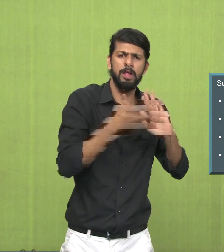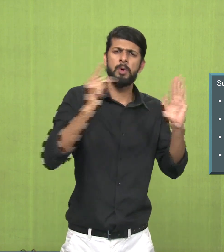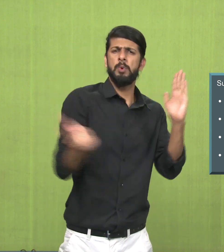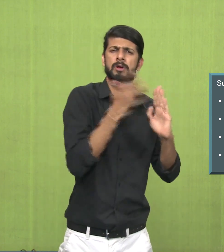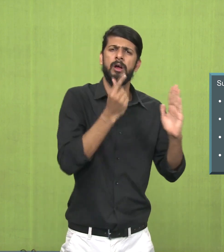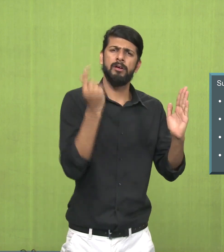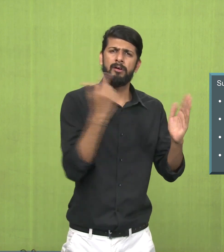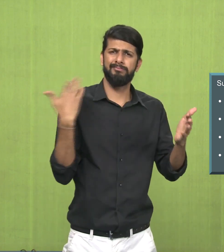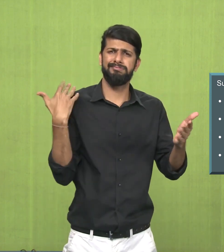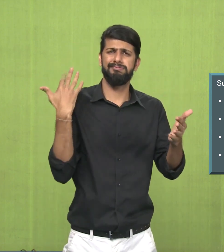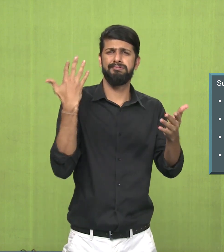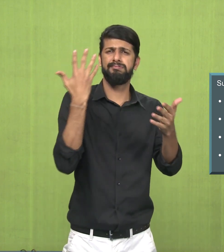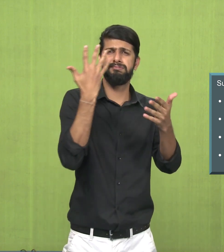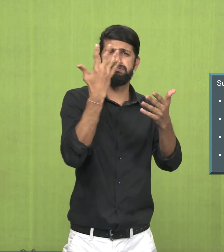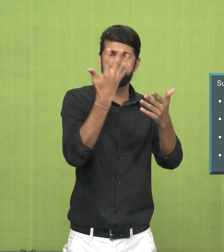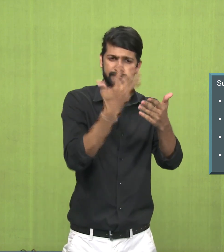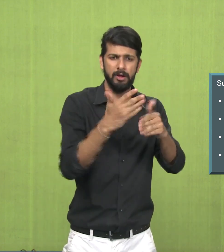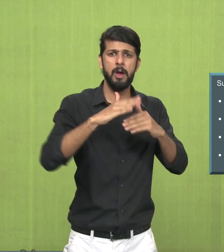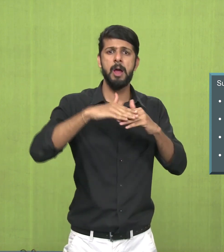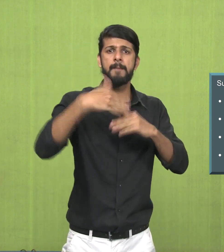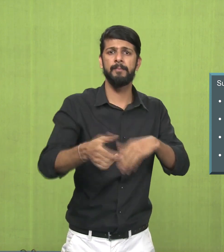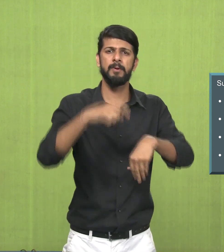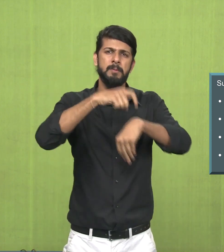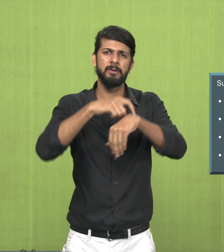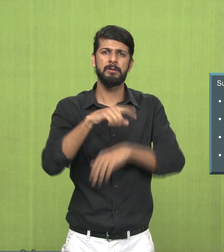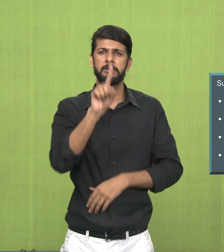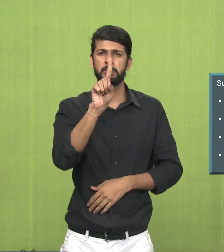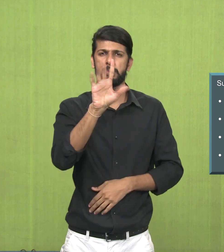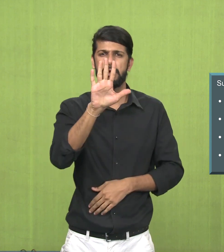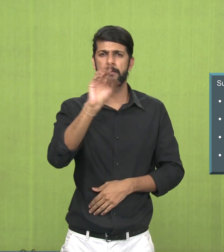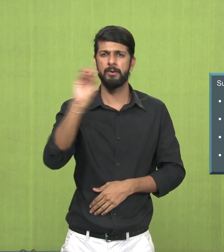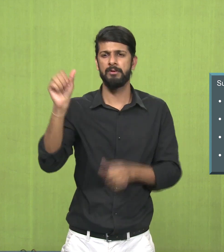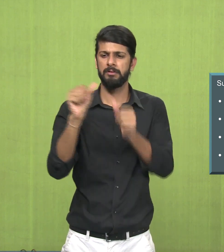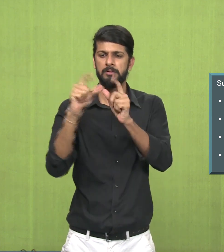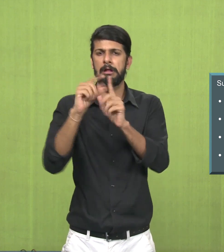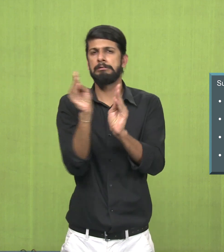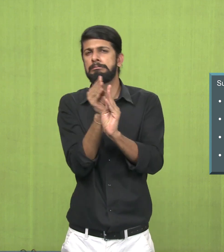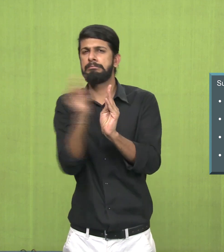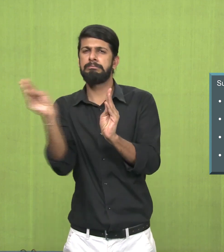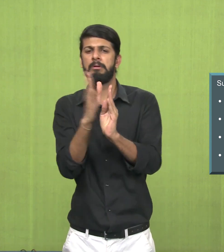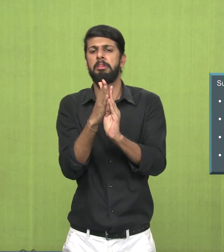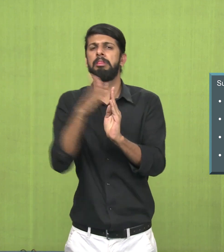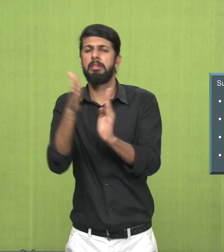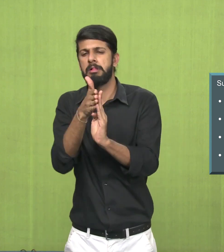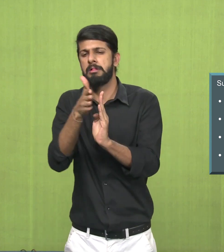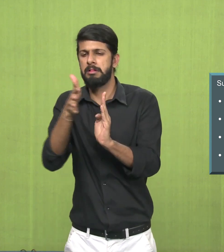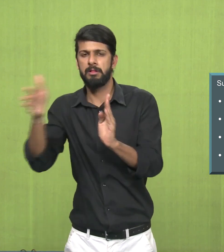oil painting during the 1500 AD or somewhat